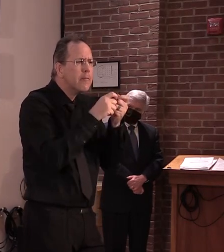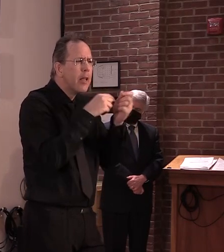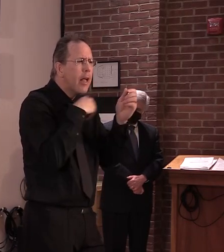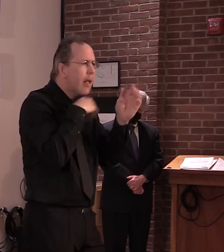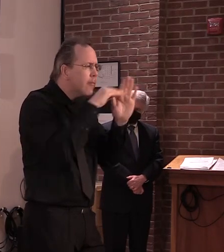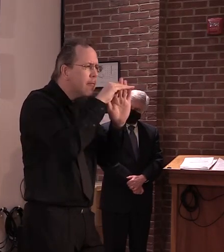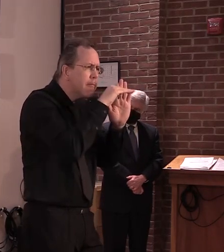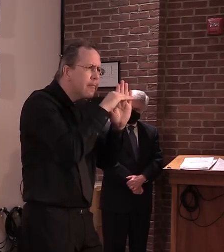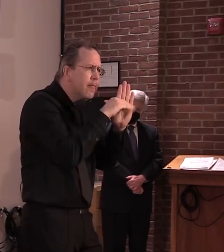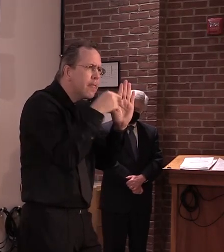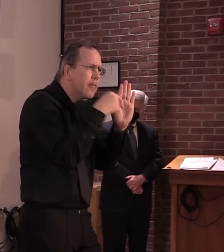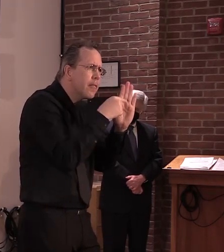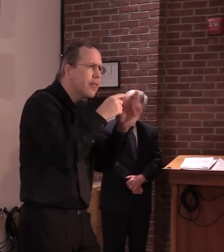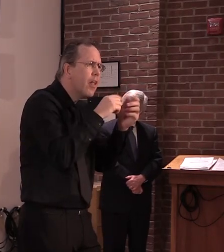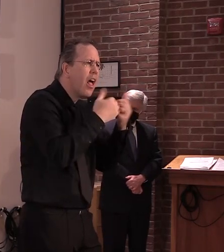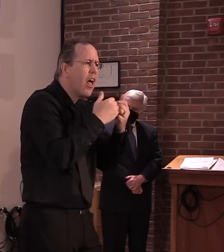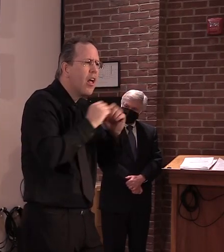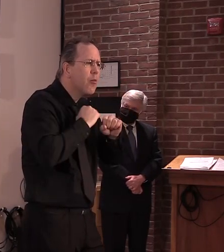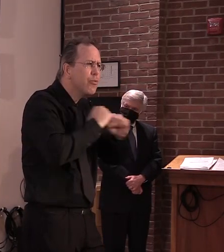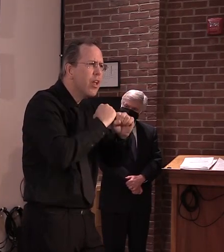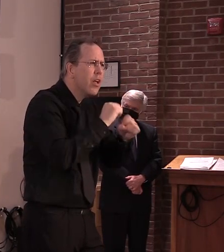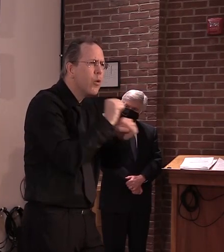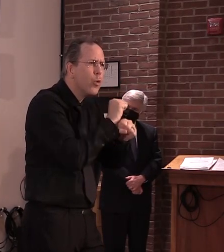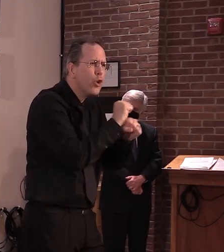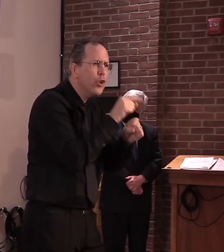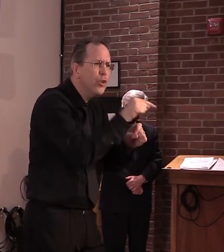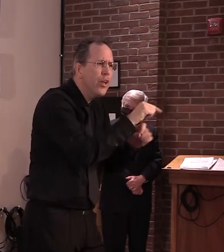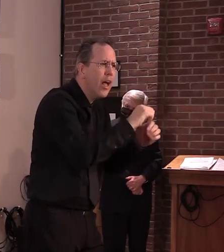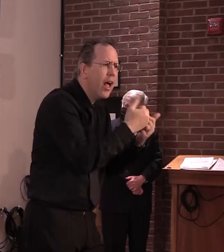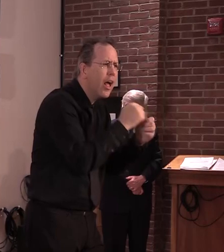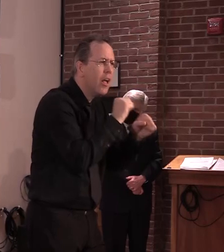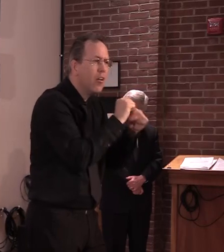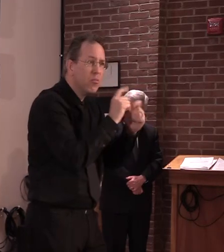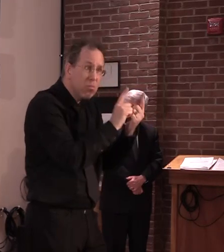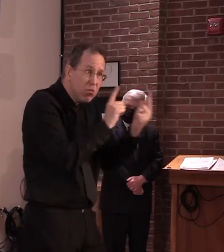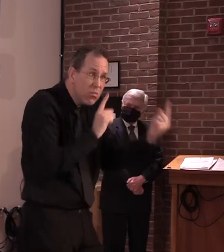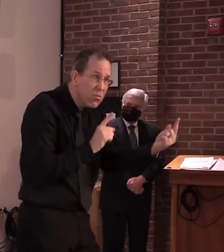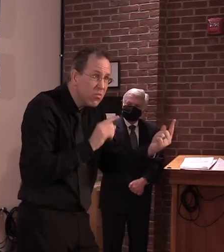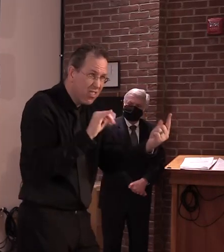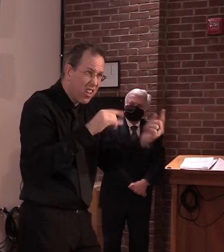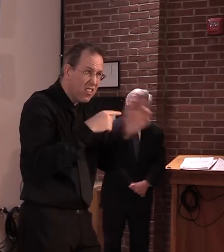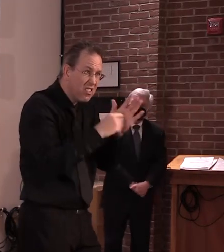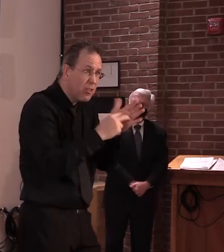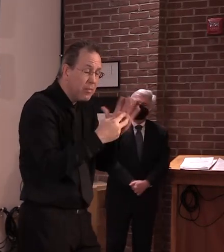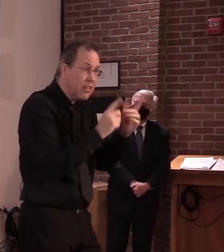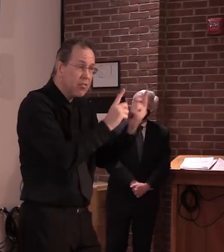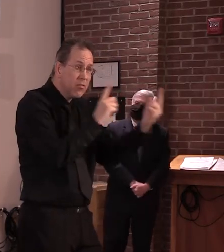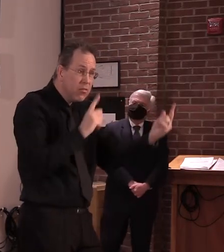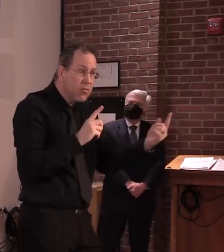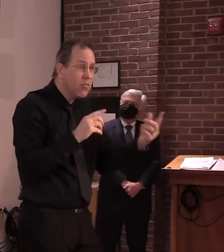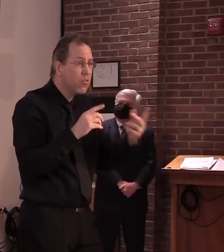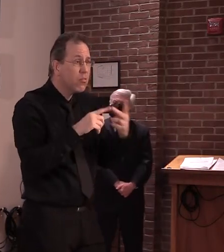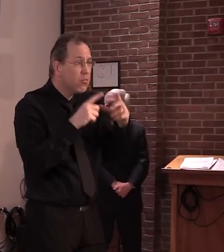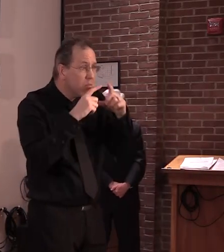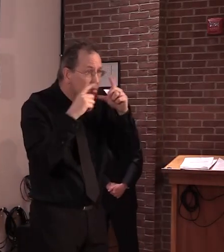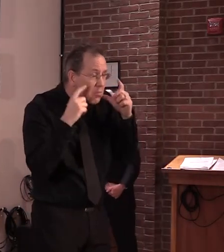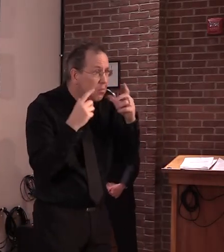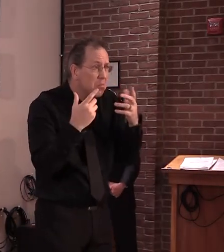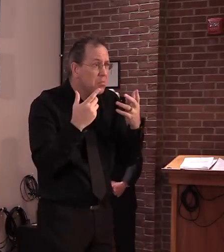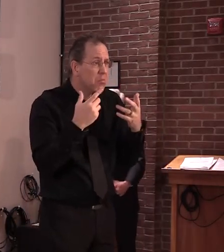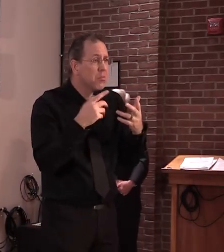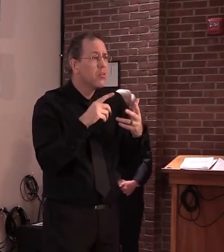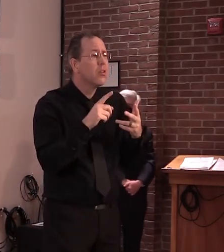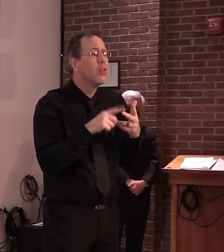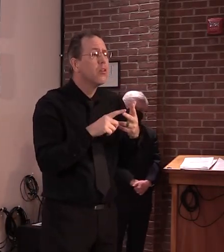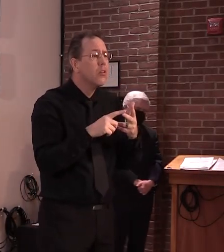employees. Are you just referring to social distancing protocols? Well, the mass social distancing, taking temperatures,